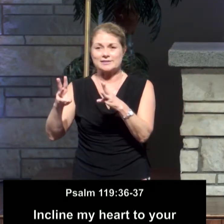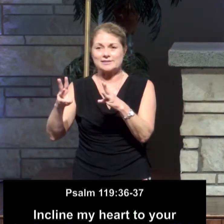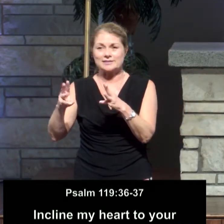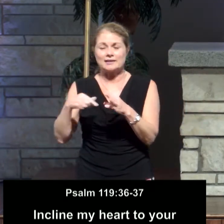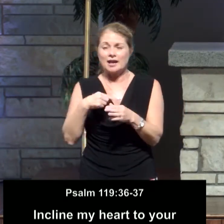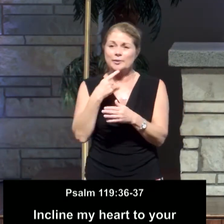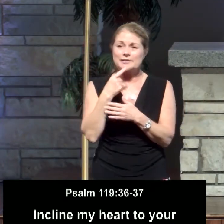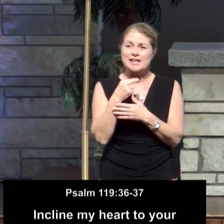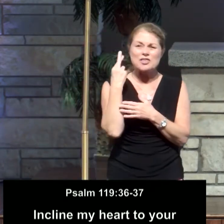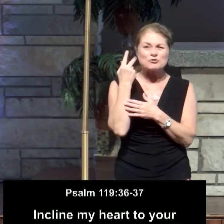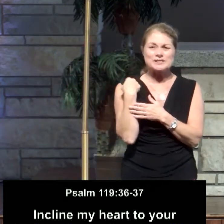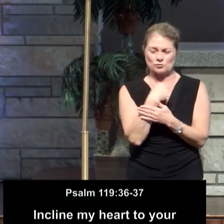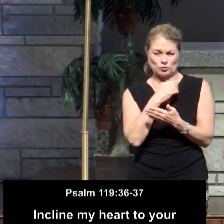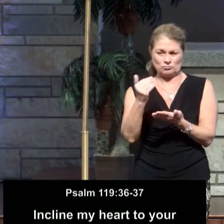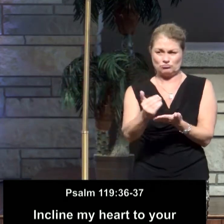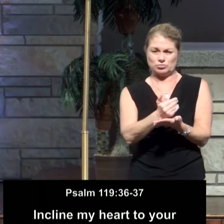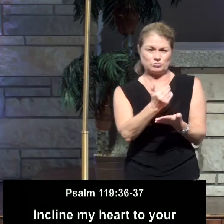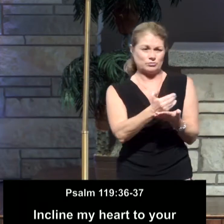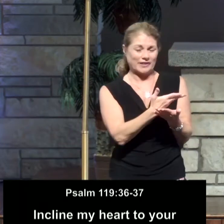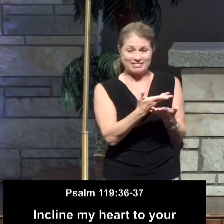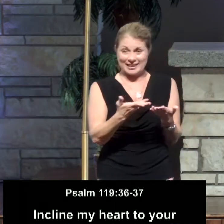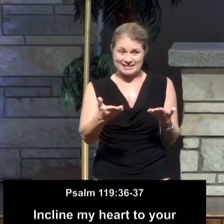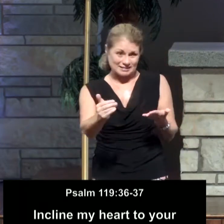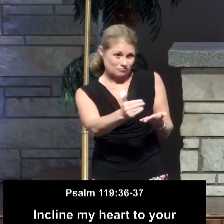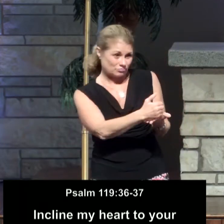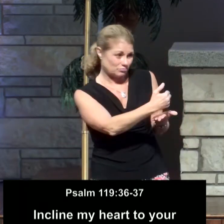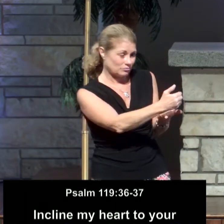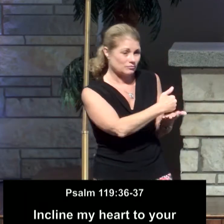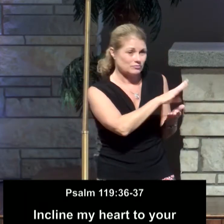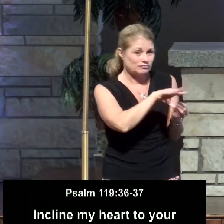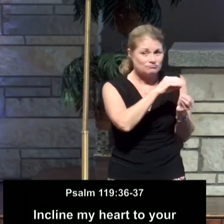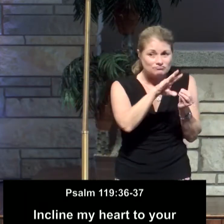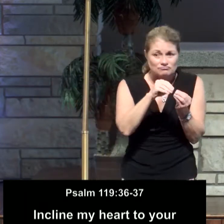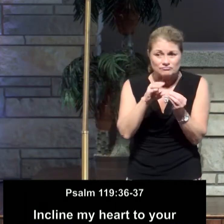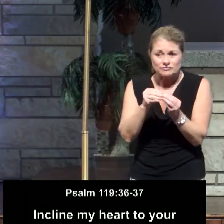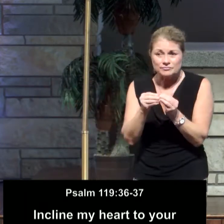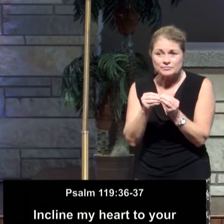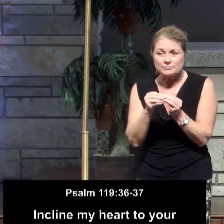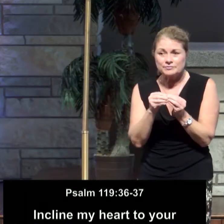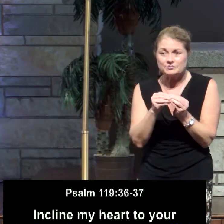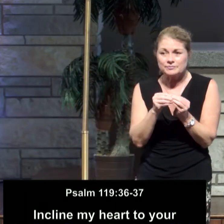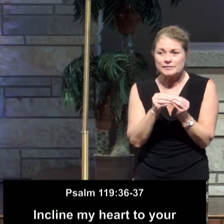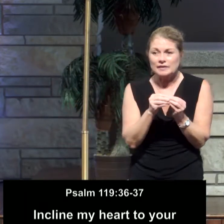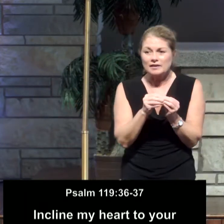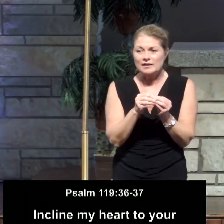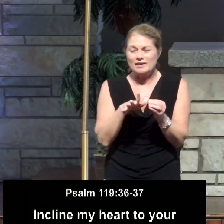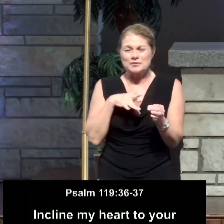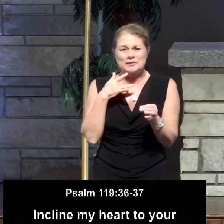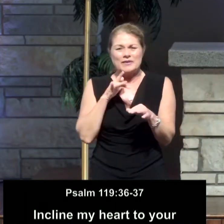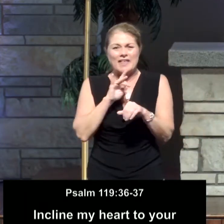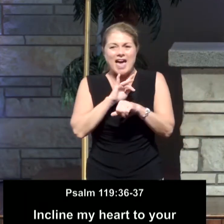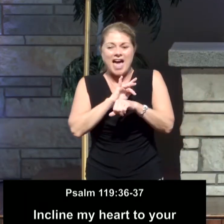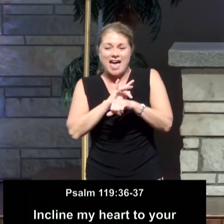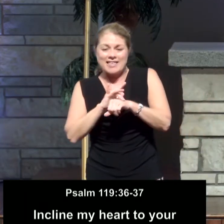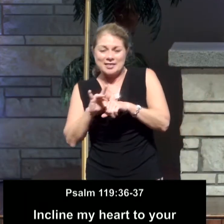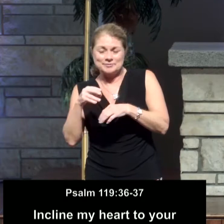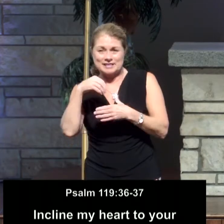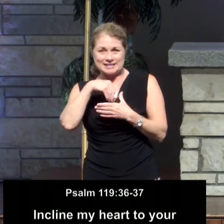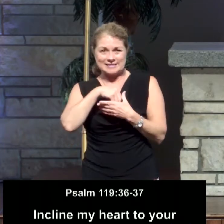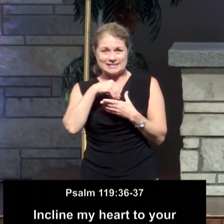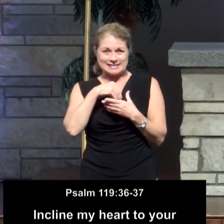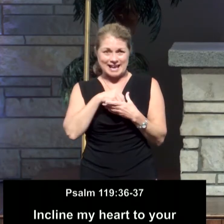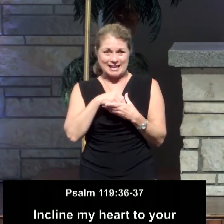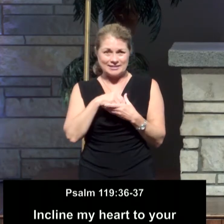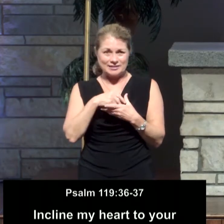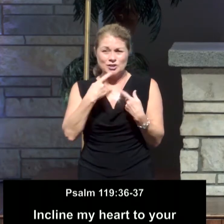reason that we accumulate stuff is we've got this void. There's this emptiness inside. And we try to